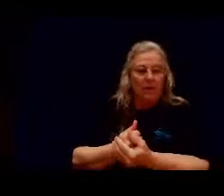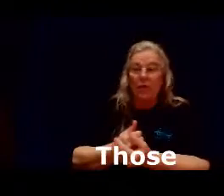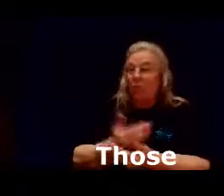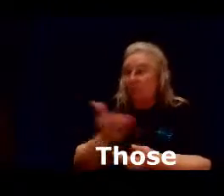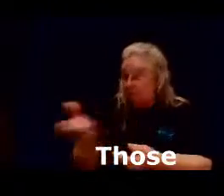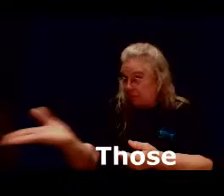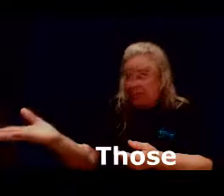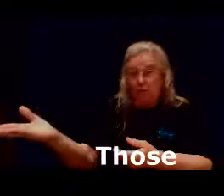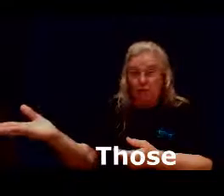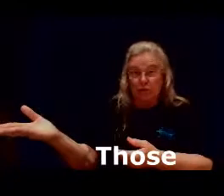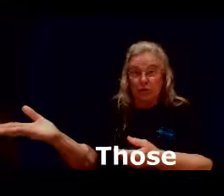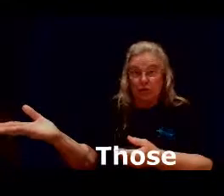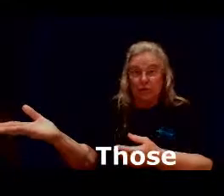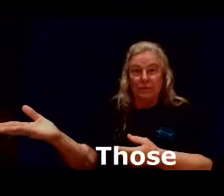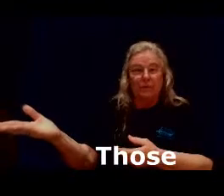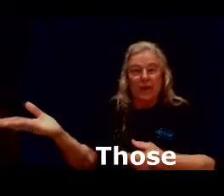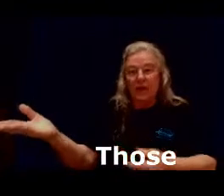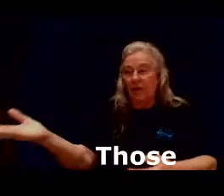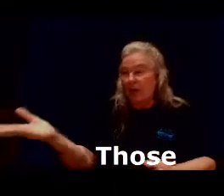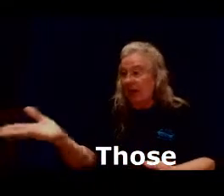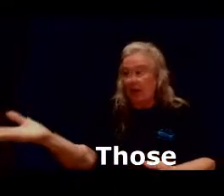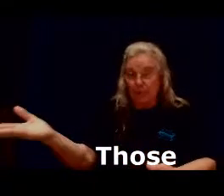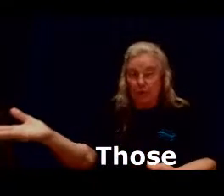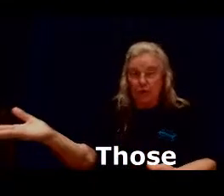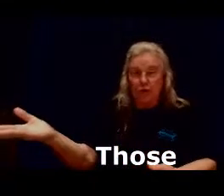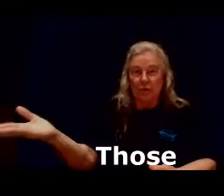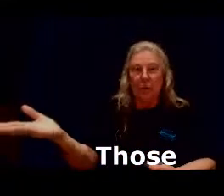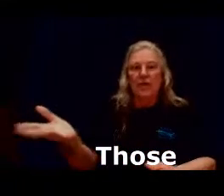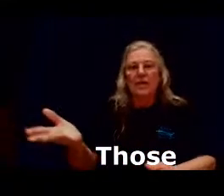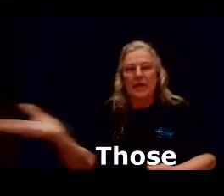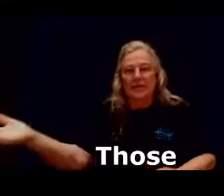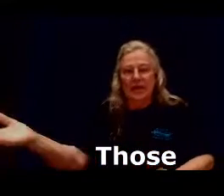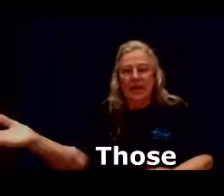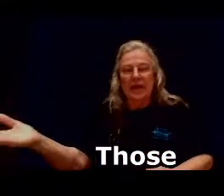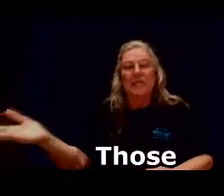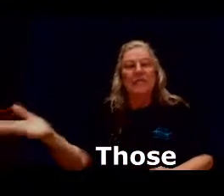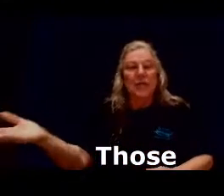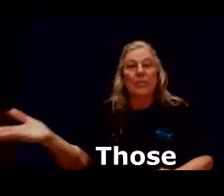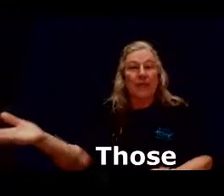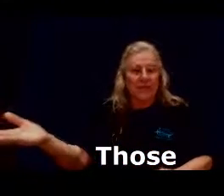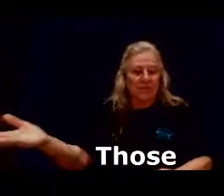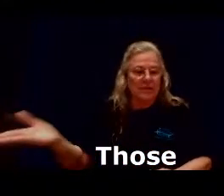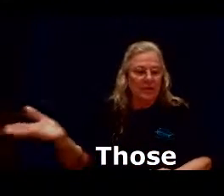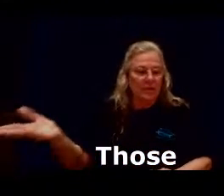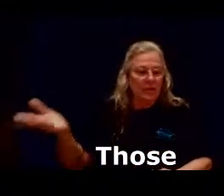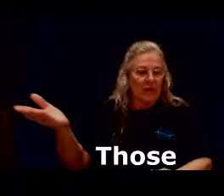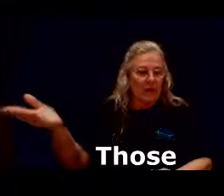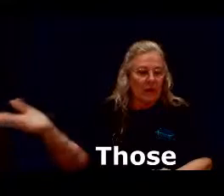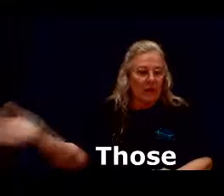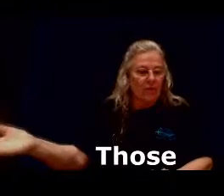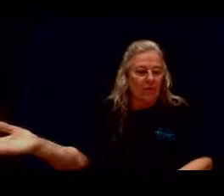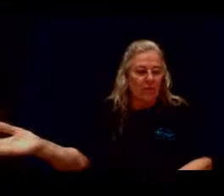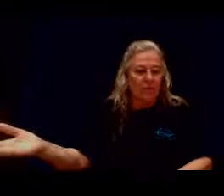those and you're just going to take your hand out because you're designating something else that's out there those